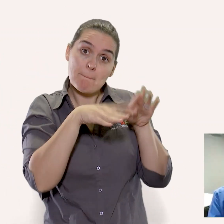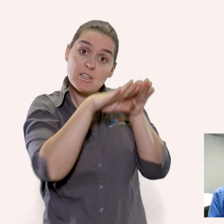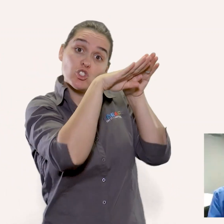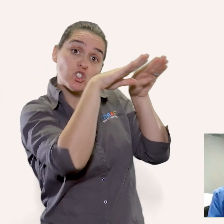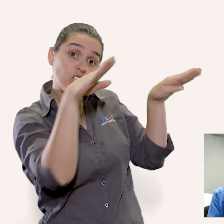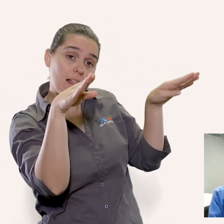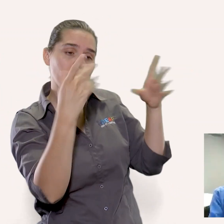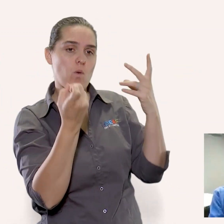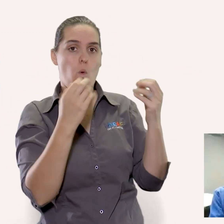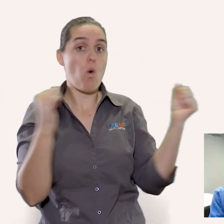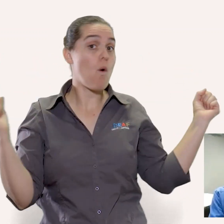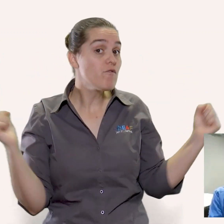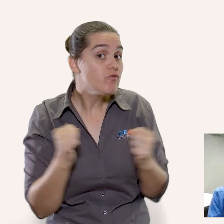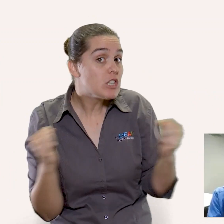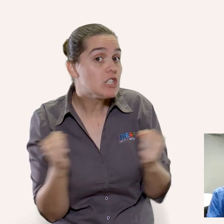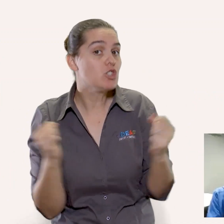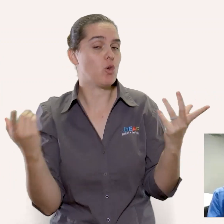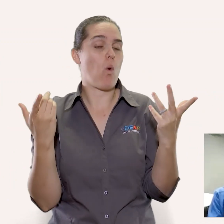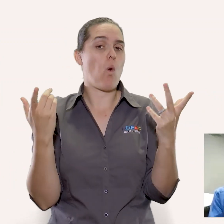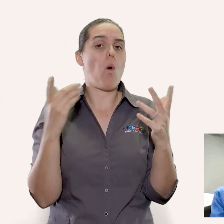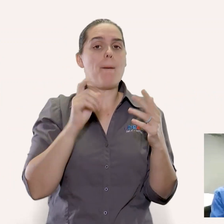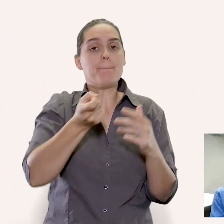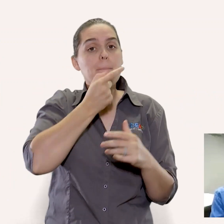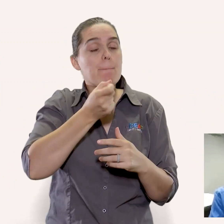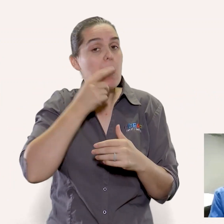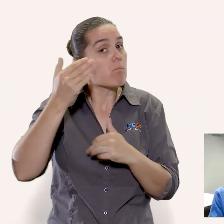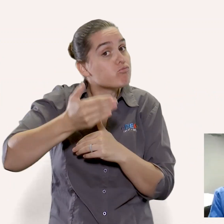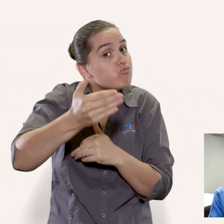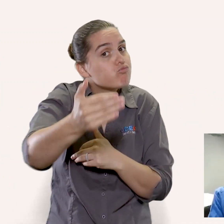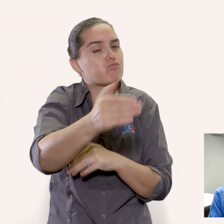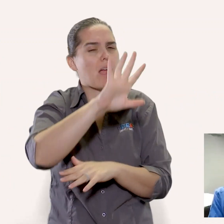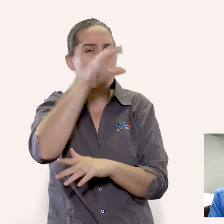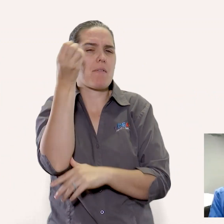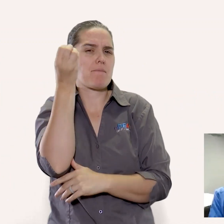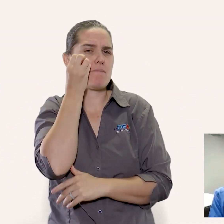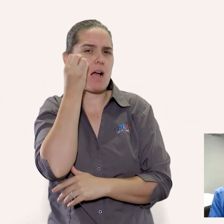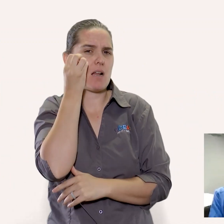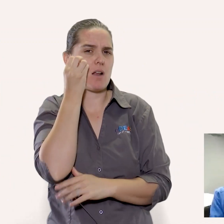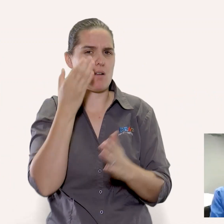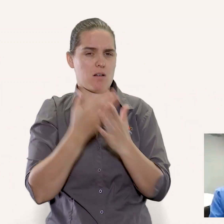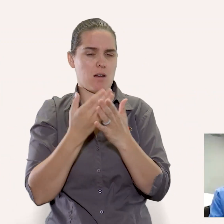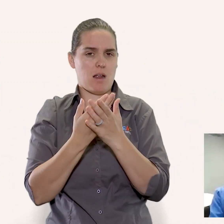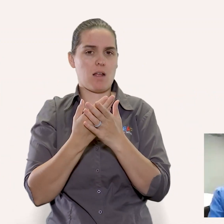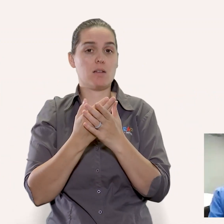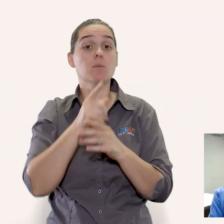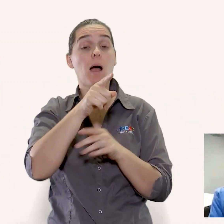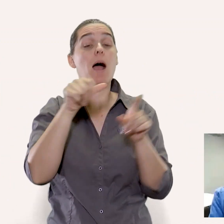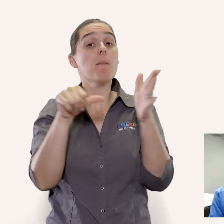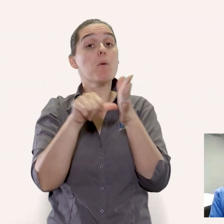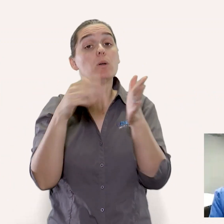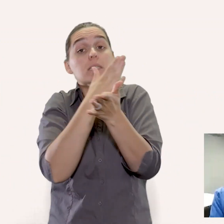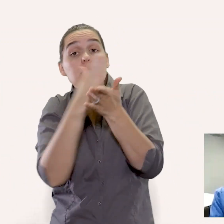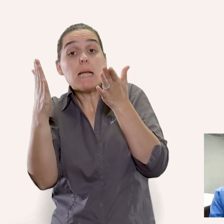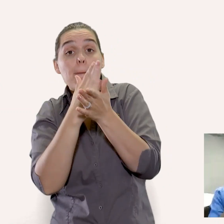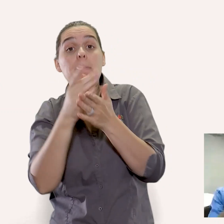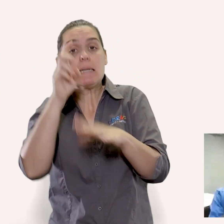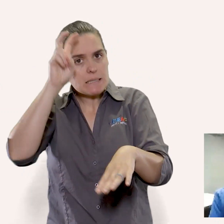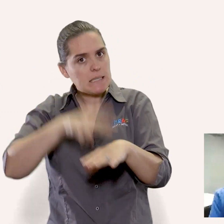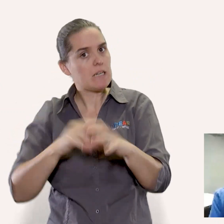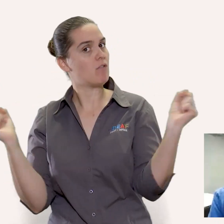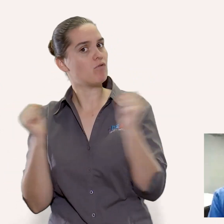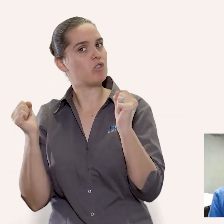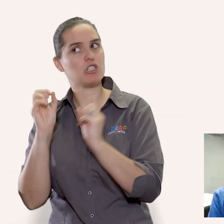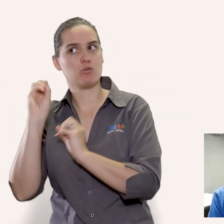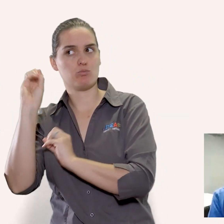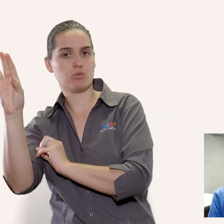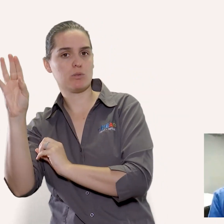is it supposed to be in the fridge that they need to have a cold chain but you can now just rewind my video and listen to the names